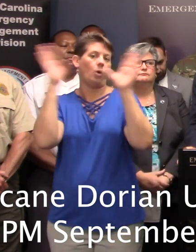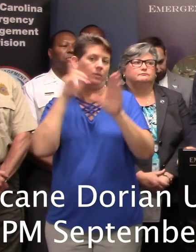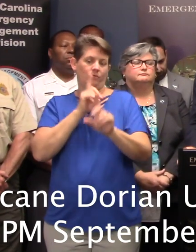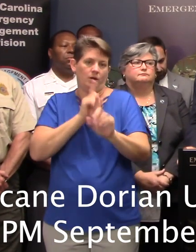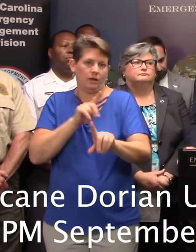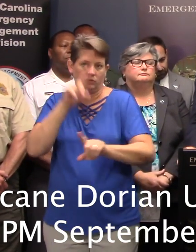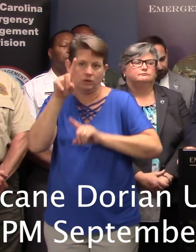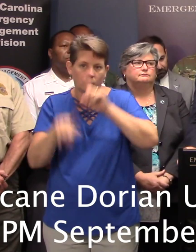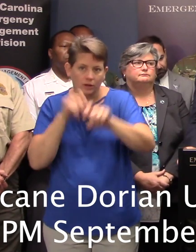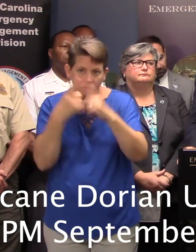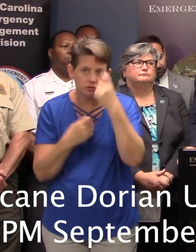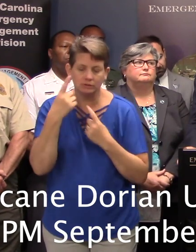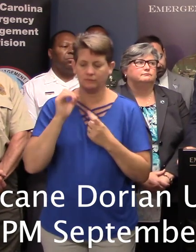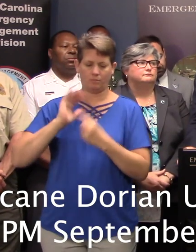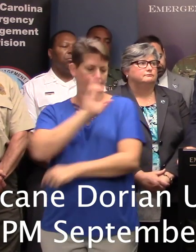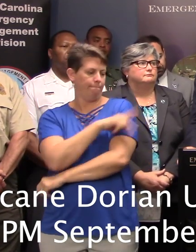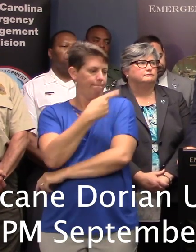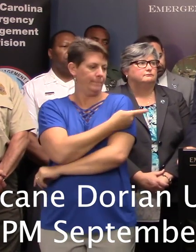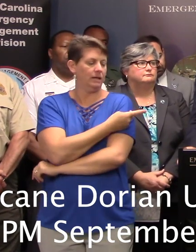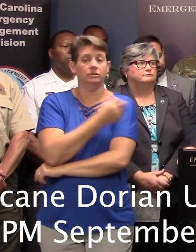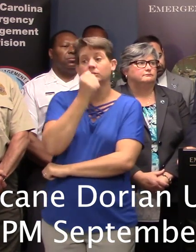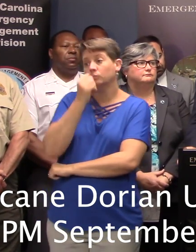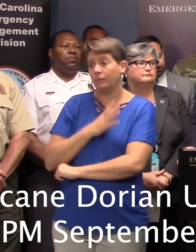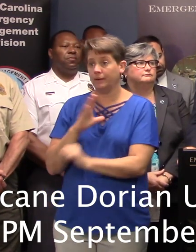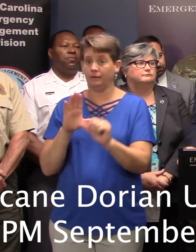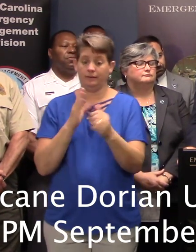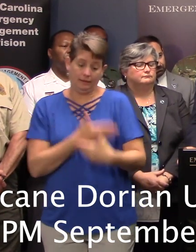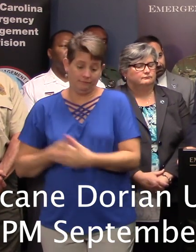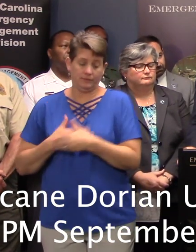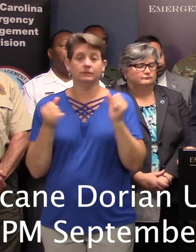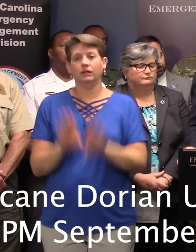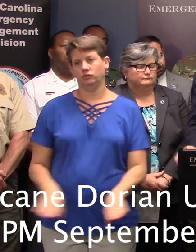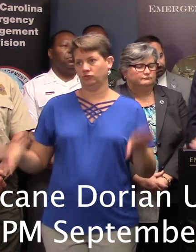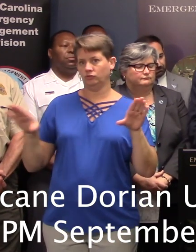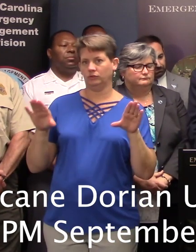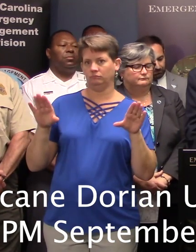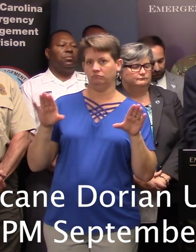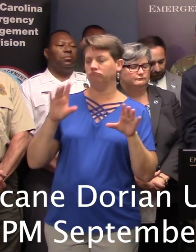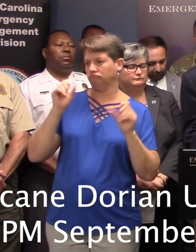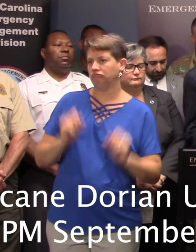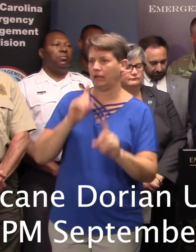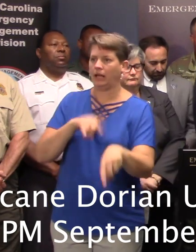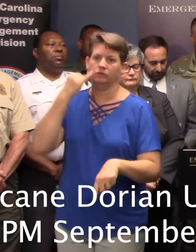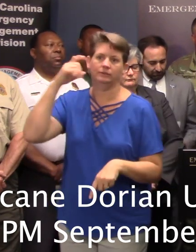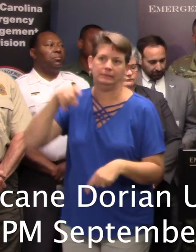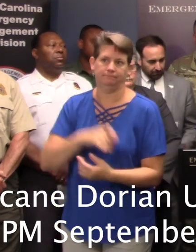questions from our patients and women, infant and children clients. Governor, thank you. Thank you.